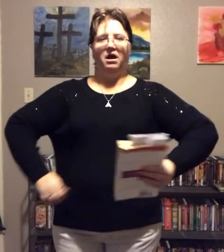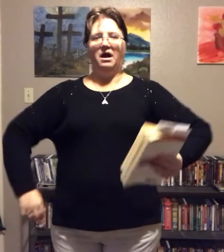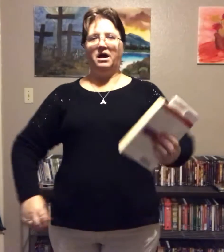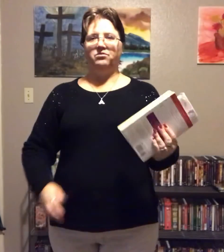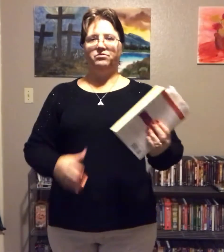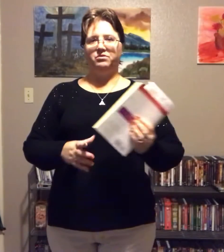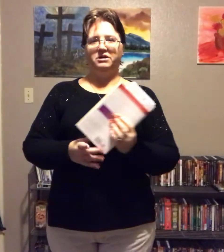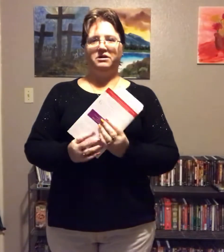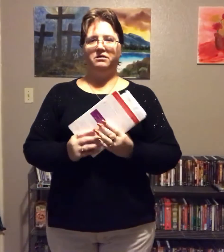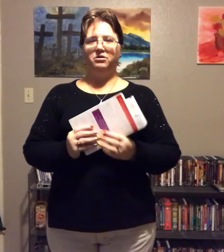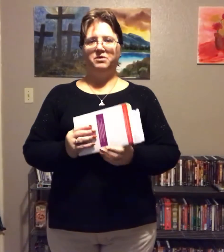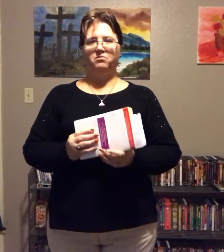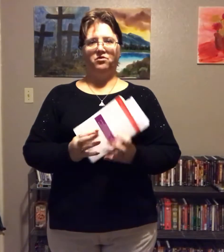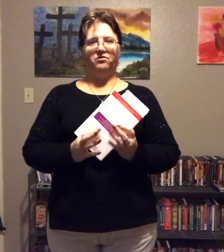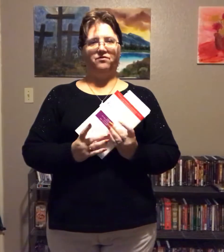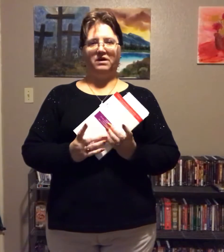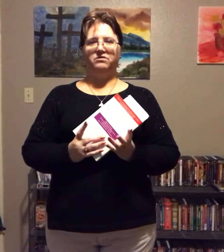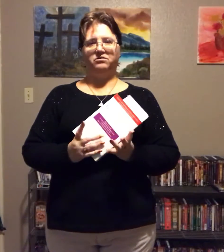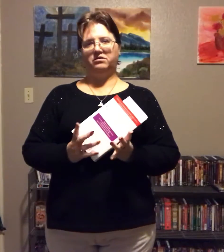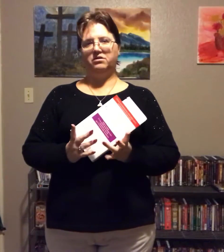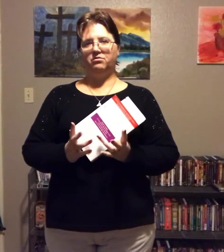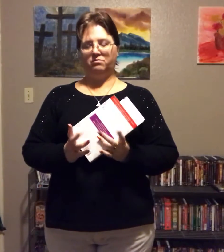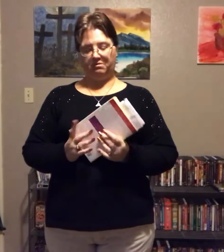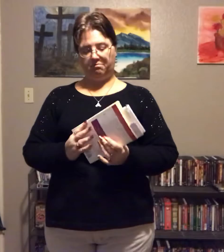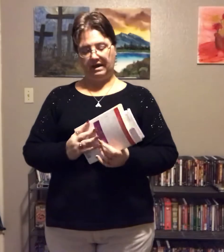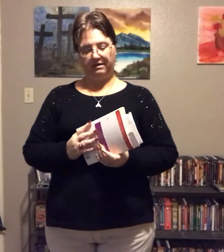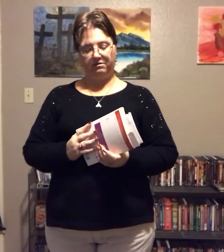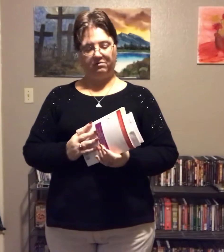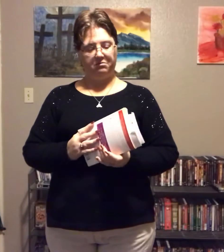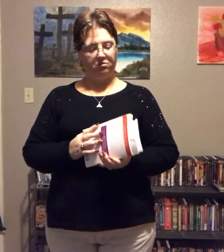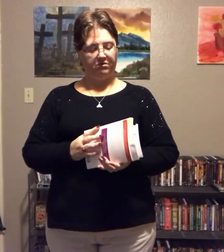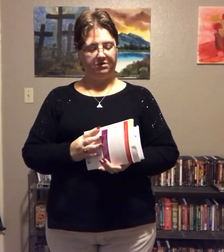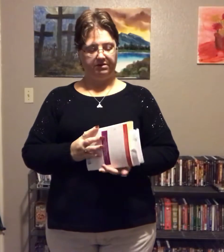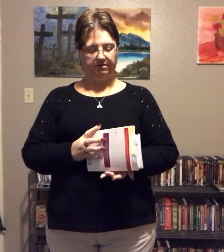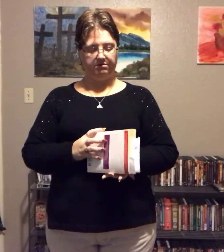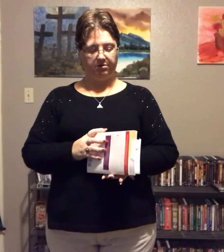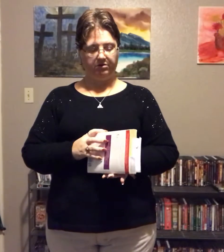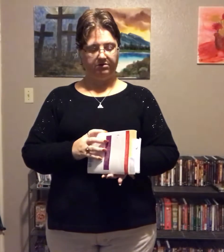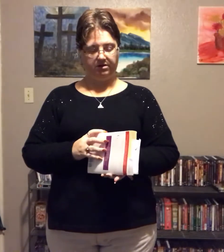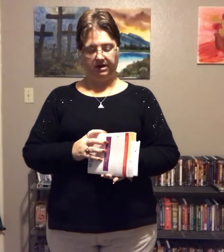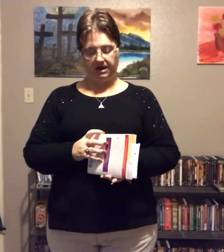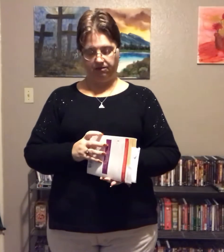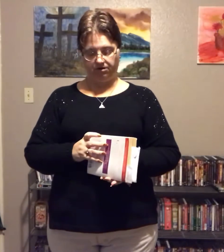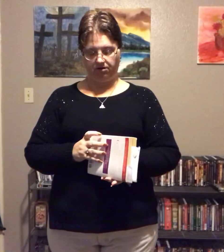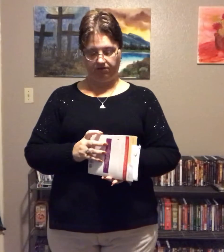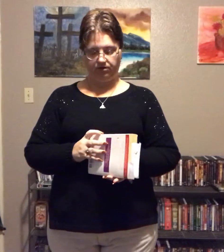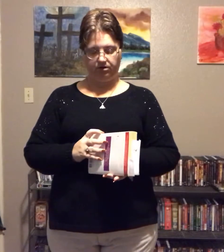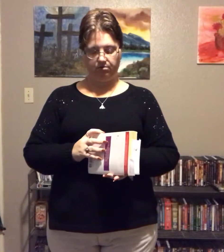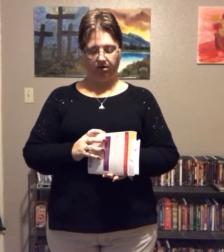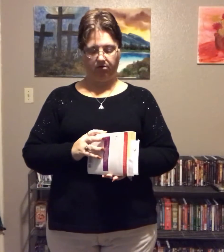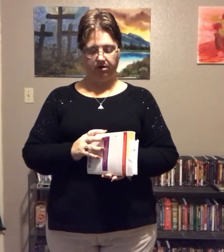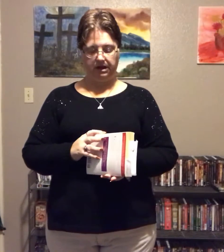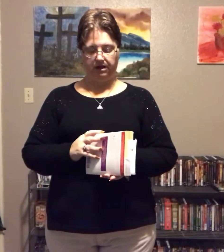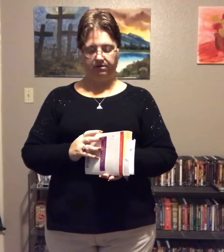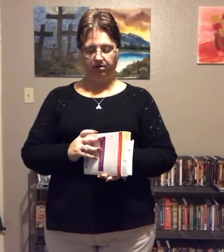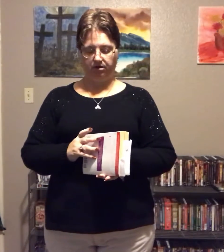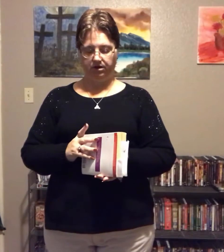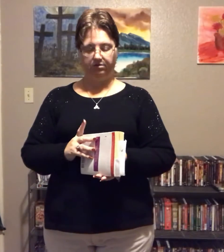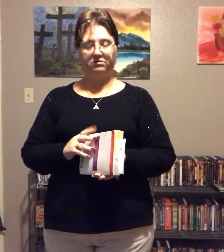I was reading a little bit more of phase two and went back to read more of the testimonies that I hand read off to you all, and the Holy Ghost